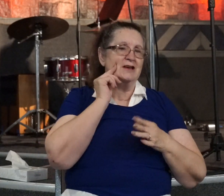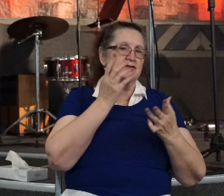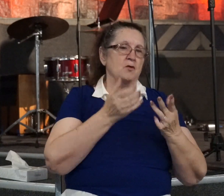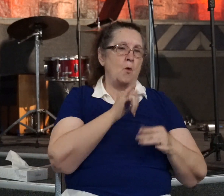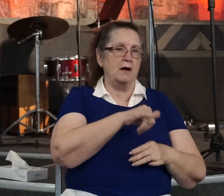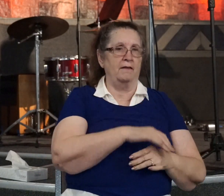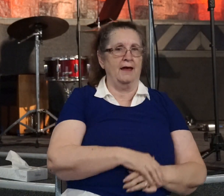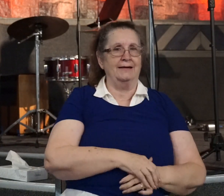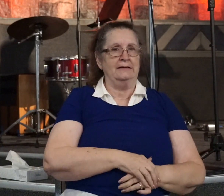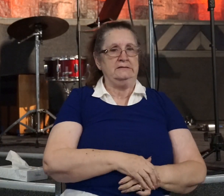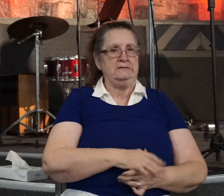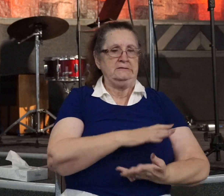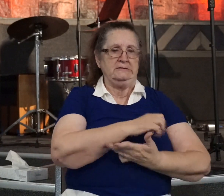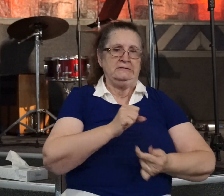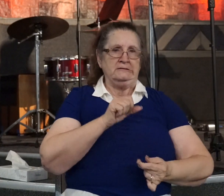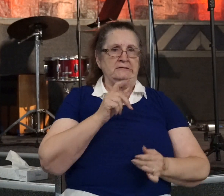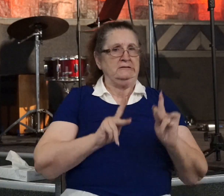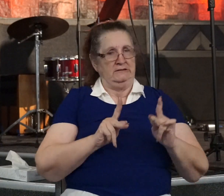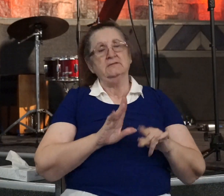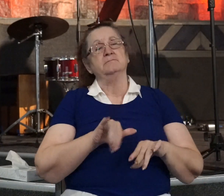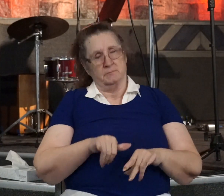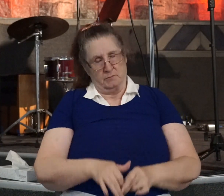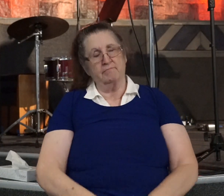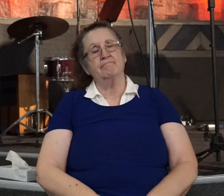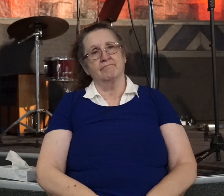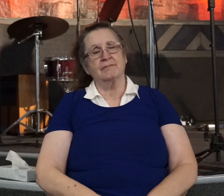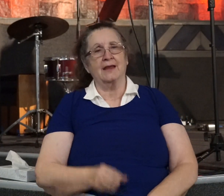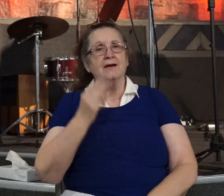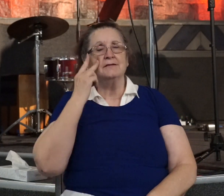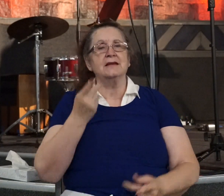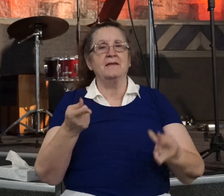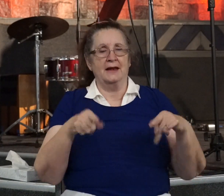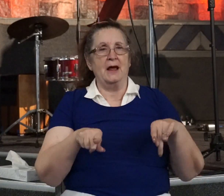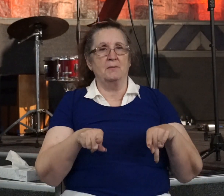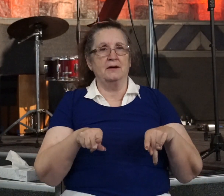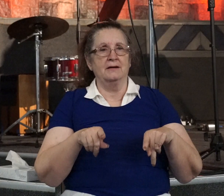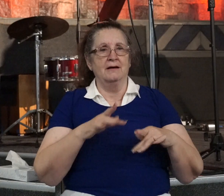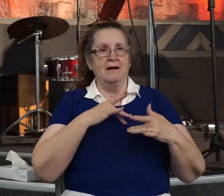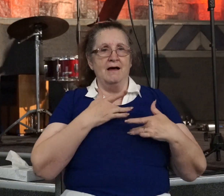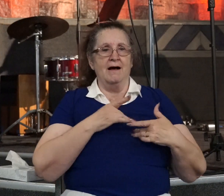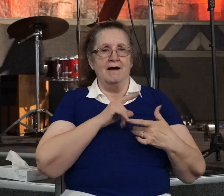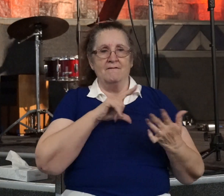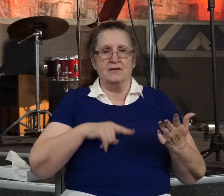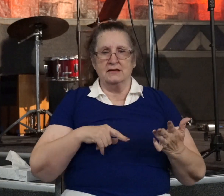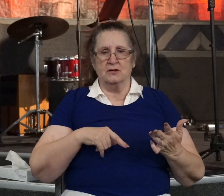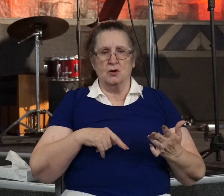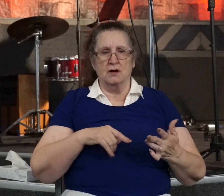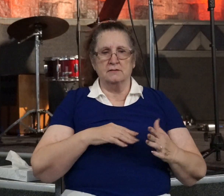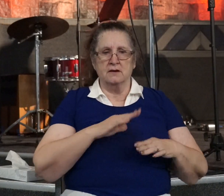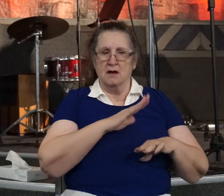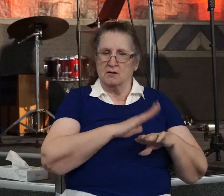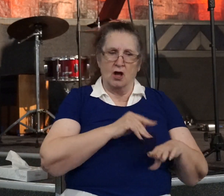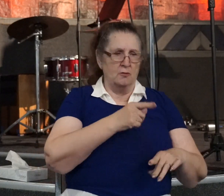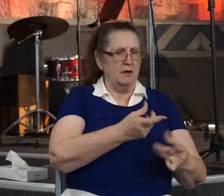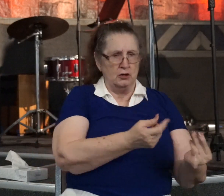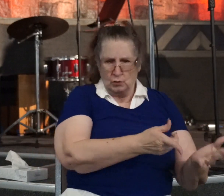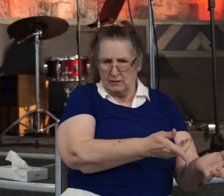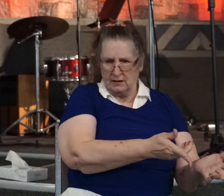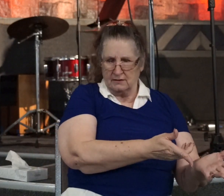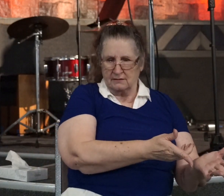be disastrous. You know, I've seen it happen. I just feel the Lord's calling me to go here and do this. And then you find